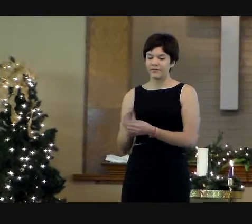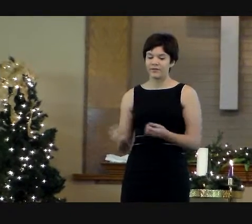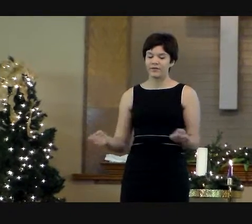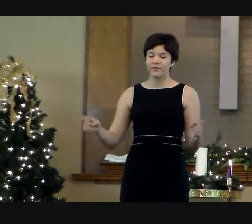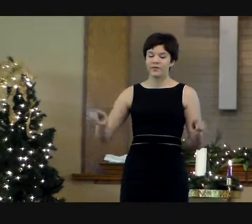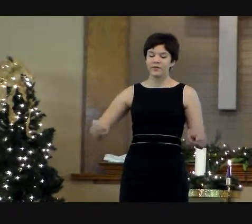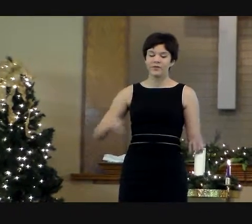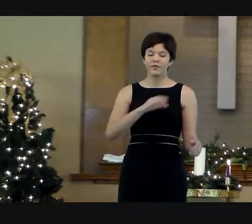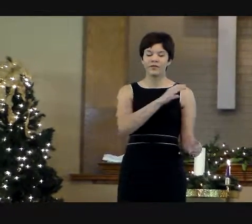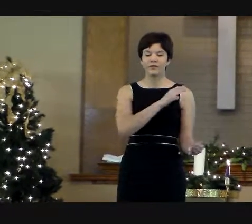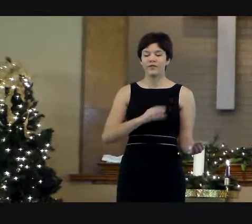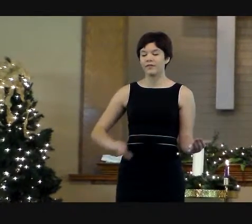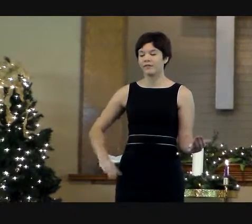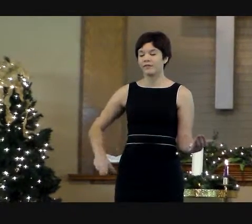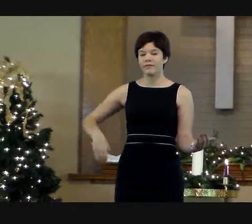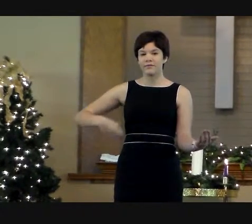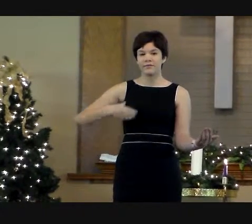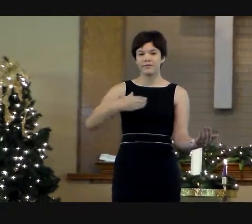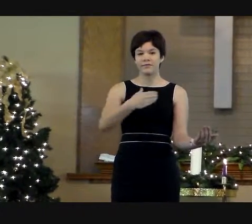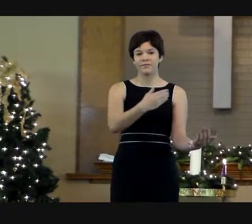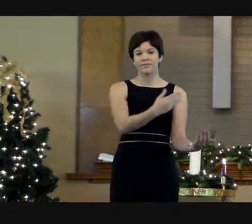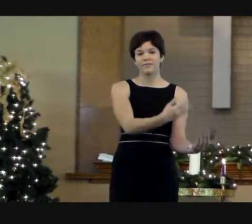home. o,